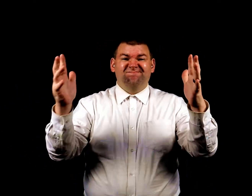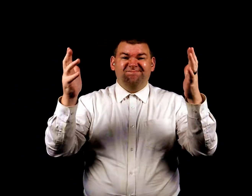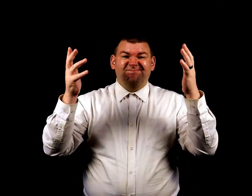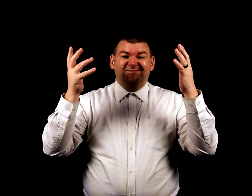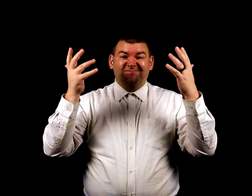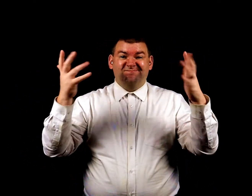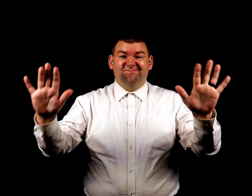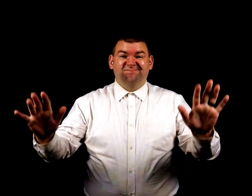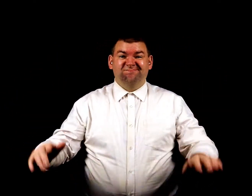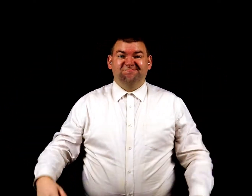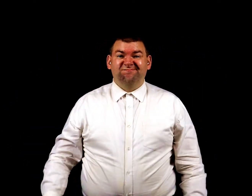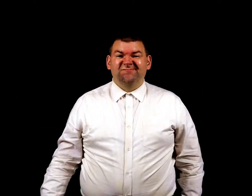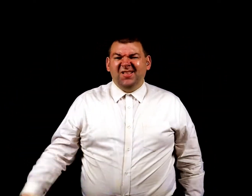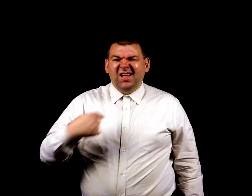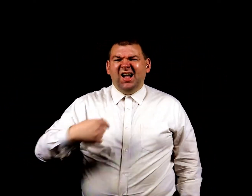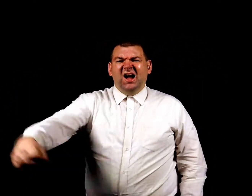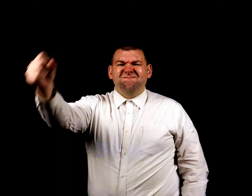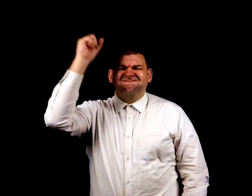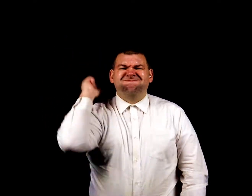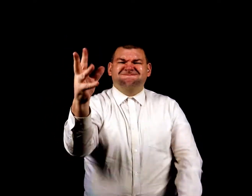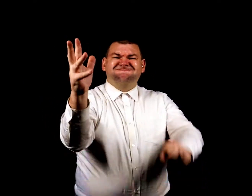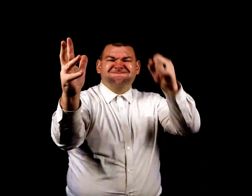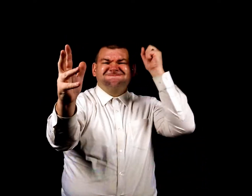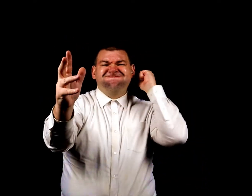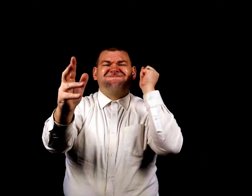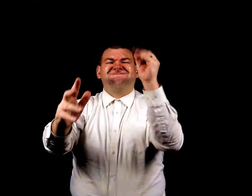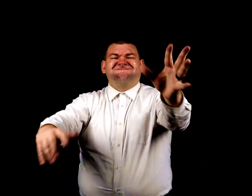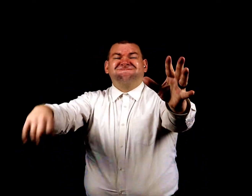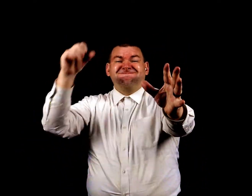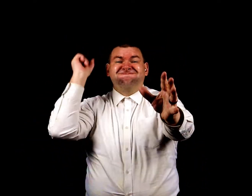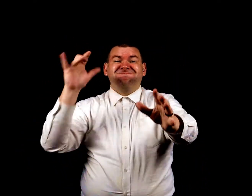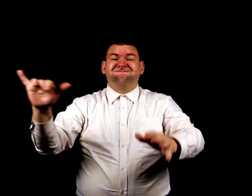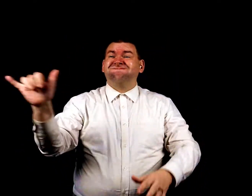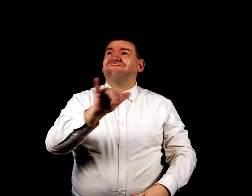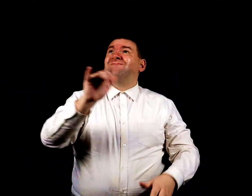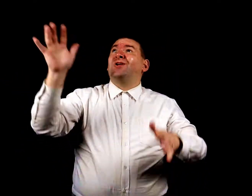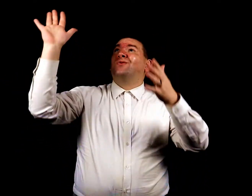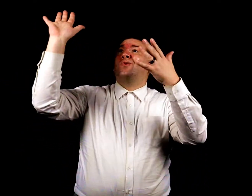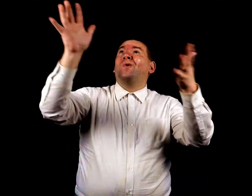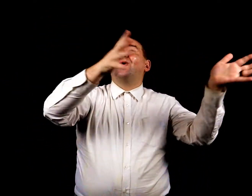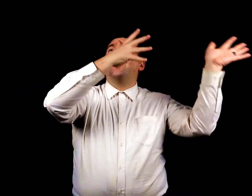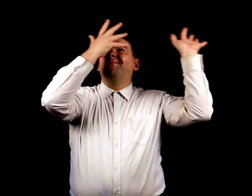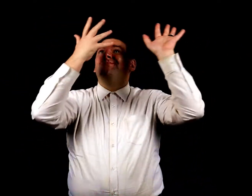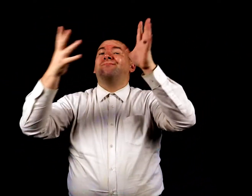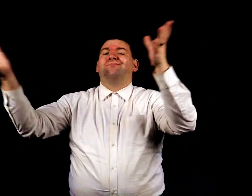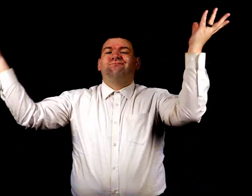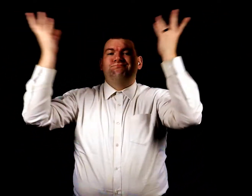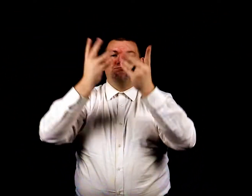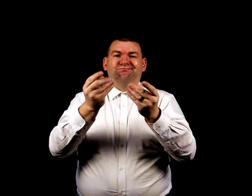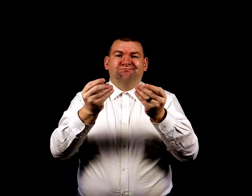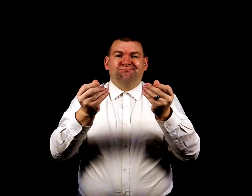I'm gonna sing like the storm has passed